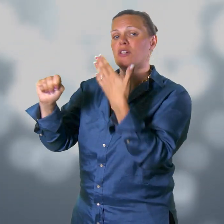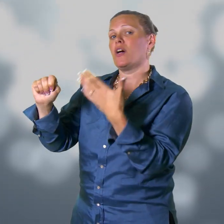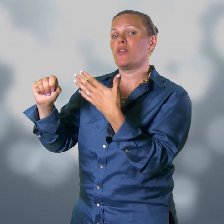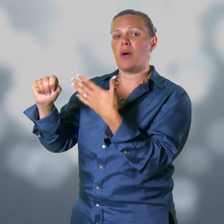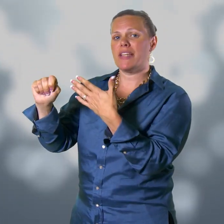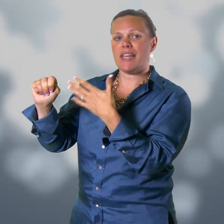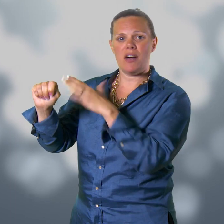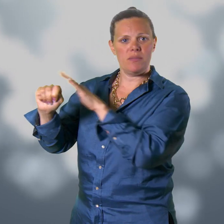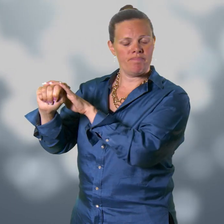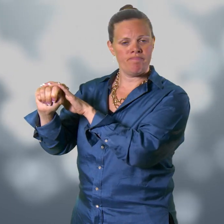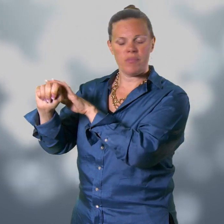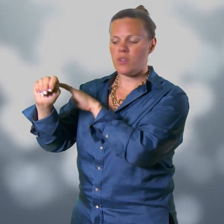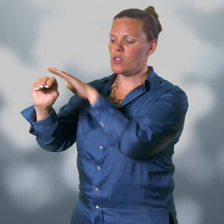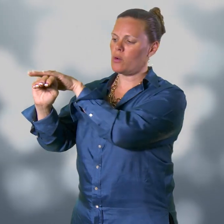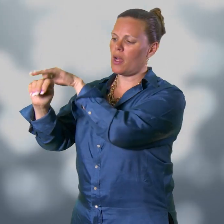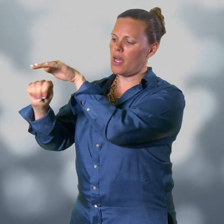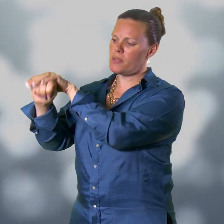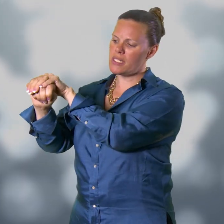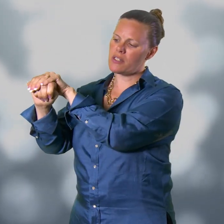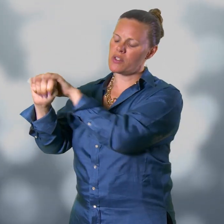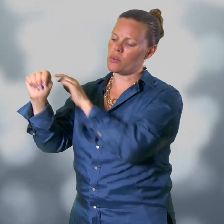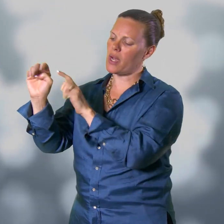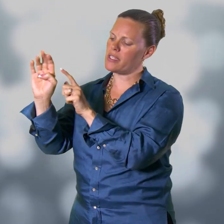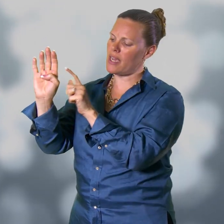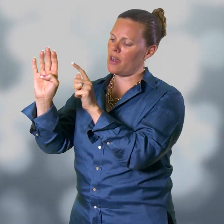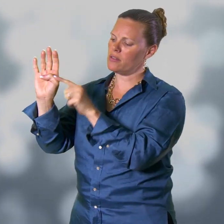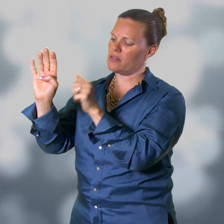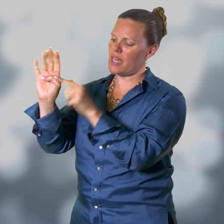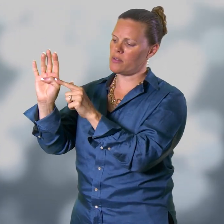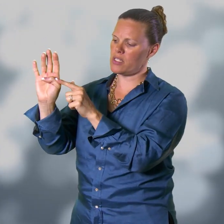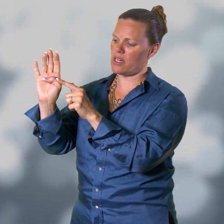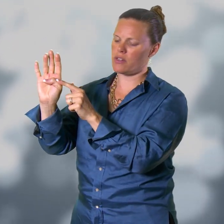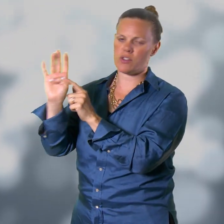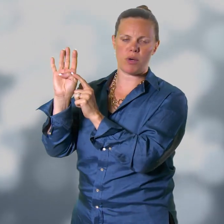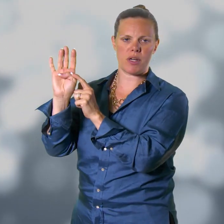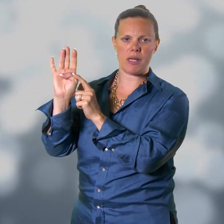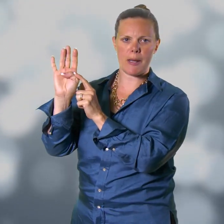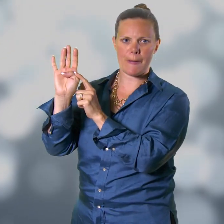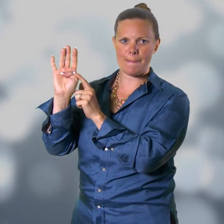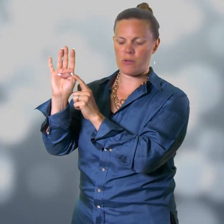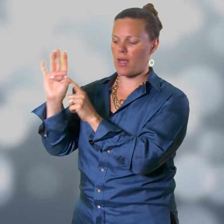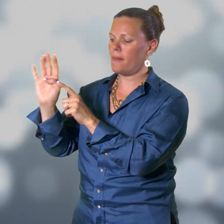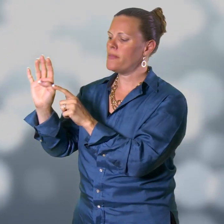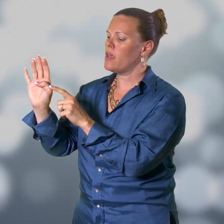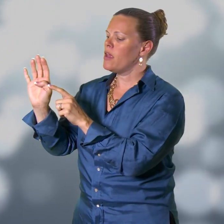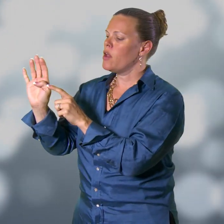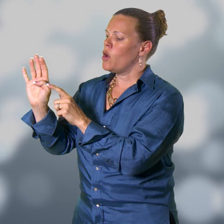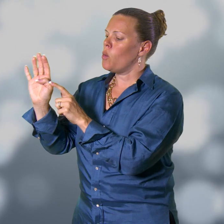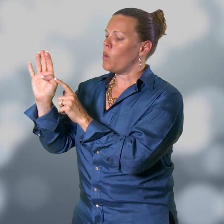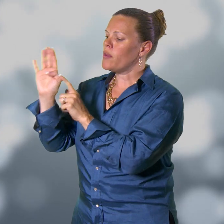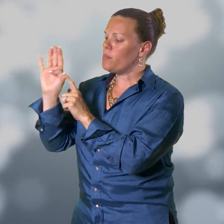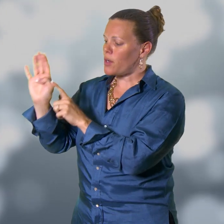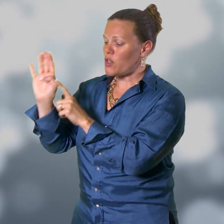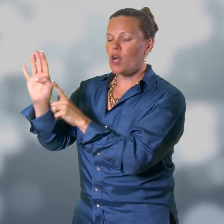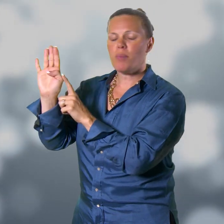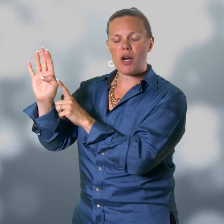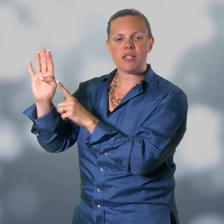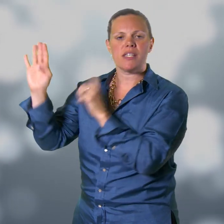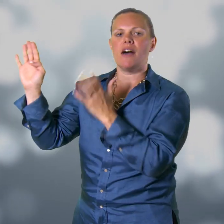called the wise owl. So upstairs is the wise owl, downstairs is the barking dog, okay? When the dog barks, the owl